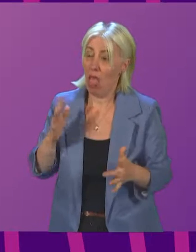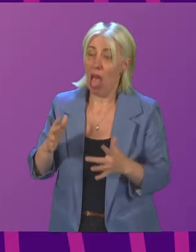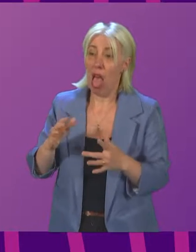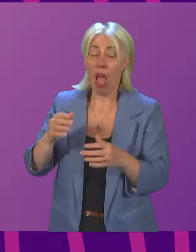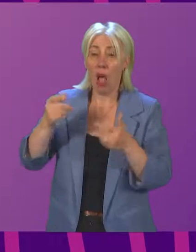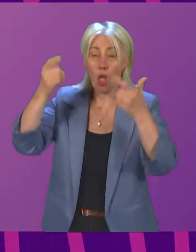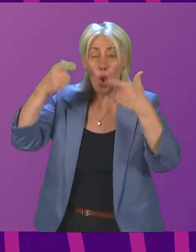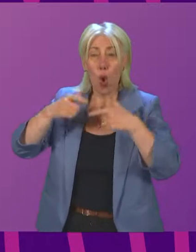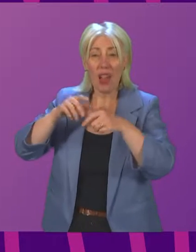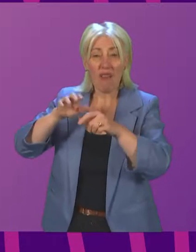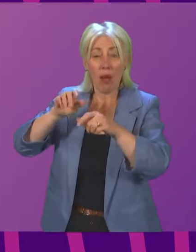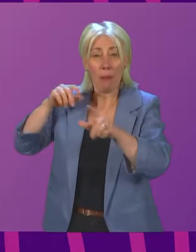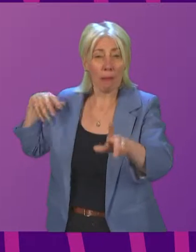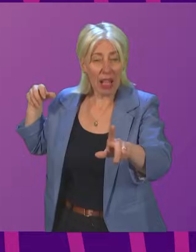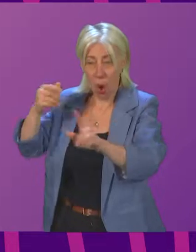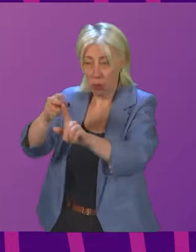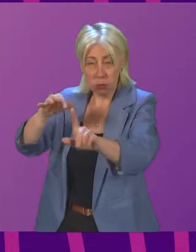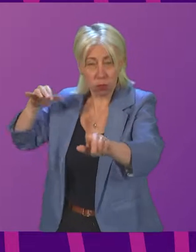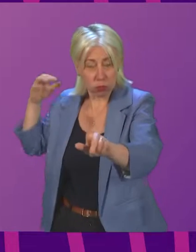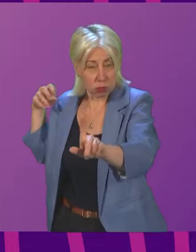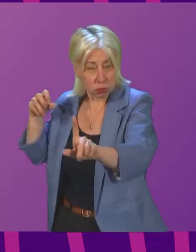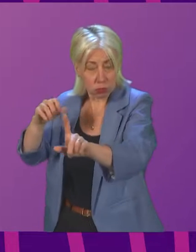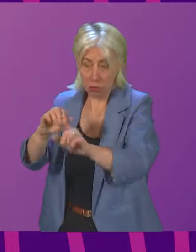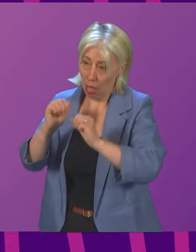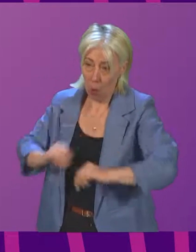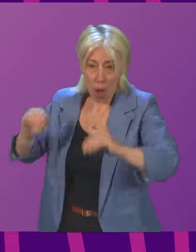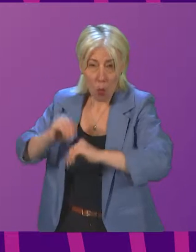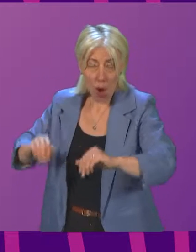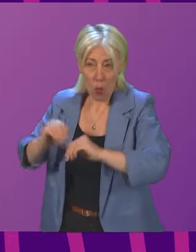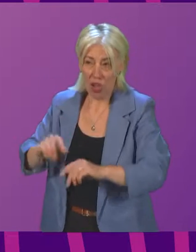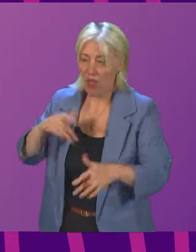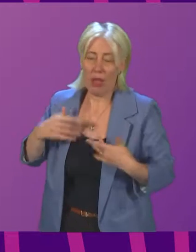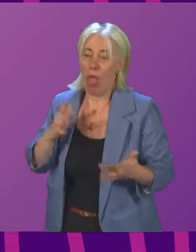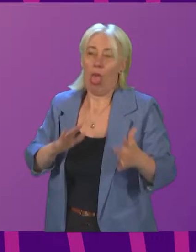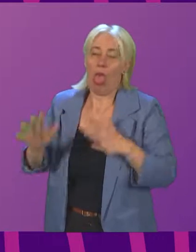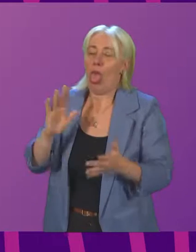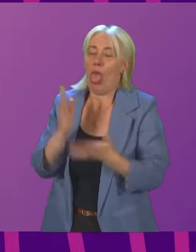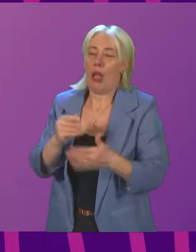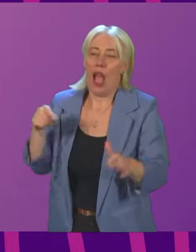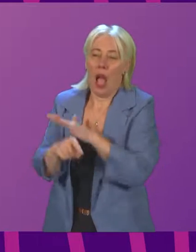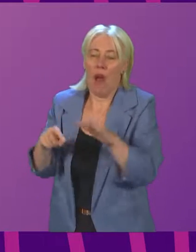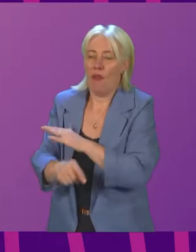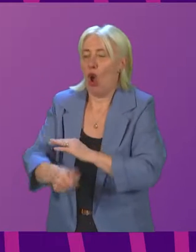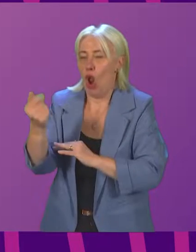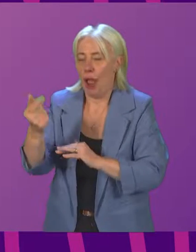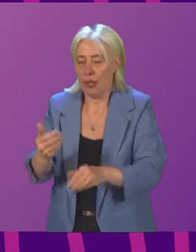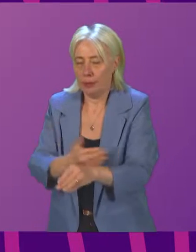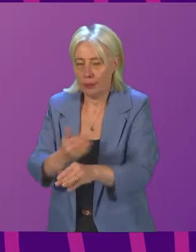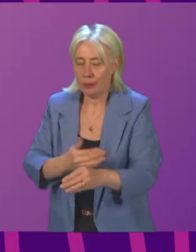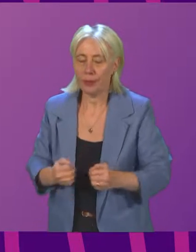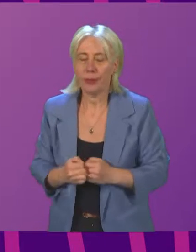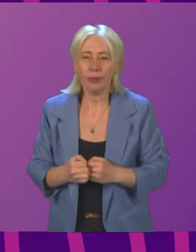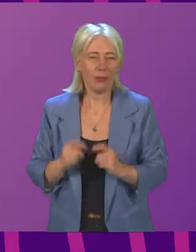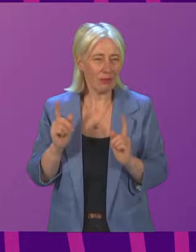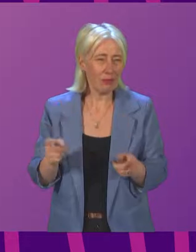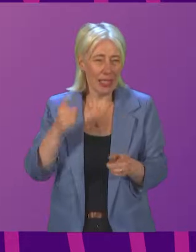of tens of thousands of cases yet to be heard. Now, we have just heard again, and we are frequently reminded in this chamber by the Cabinet Secretary